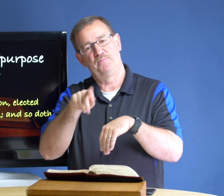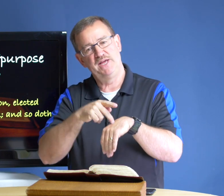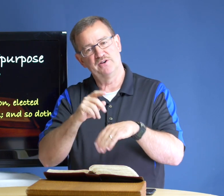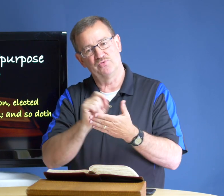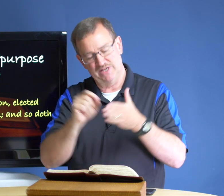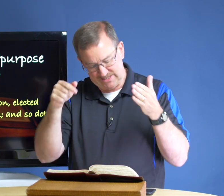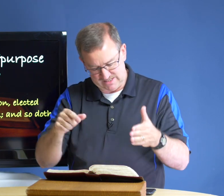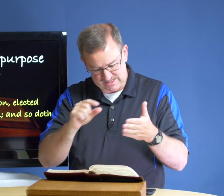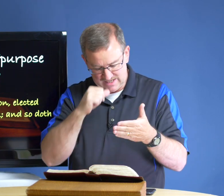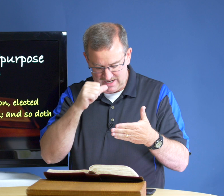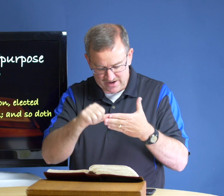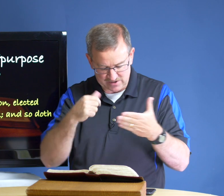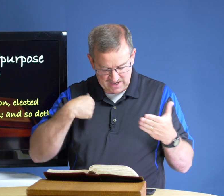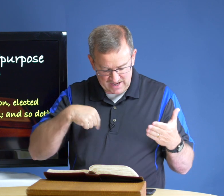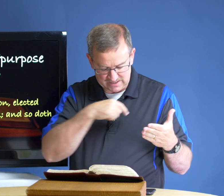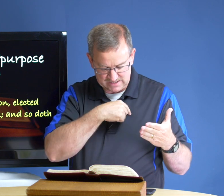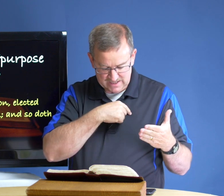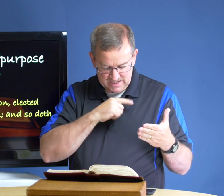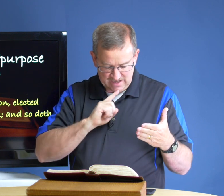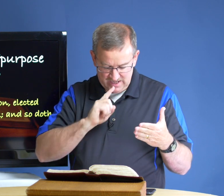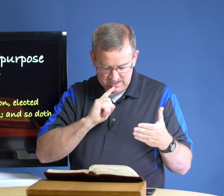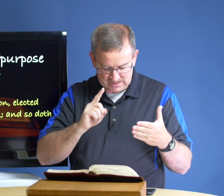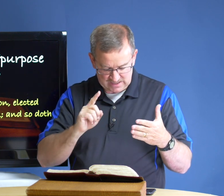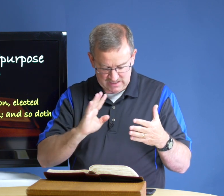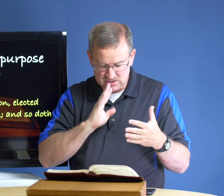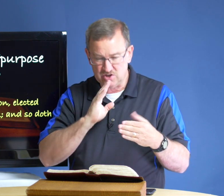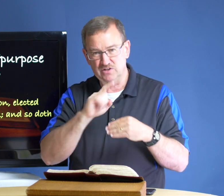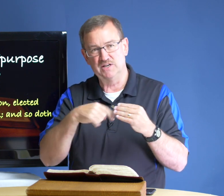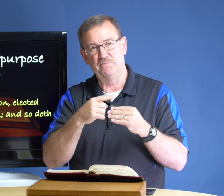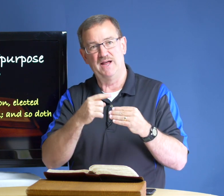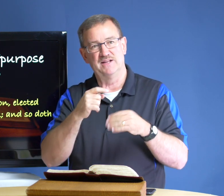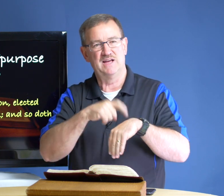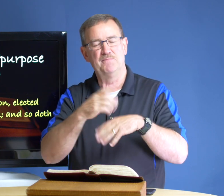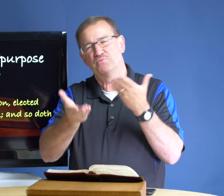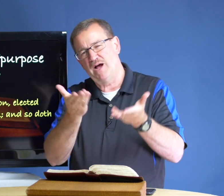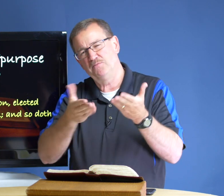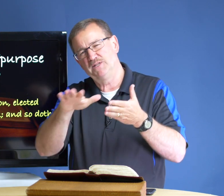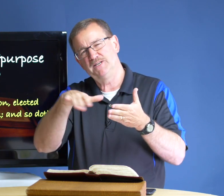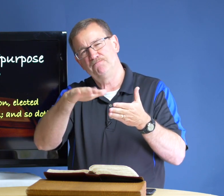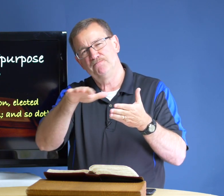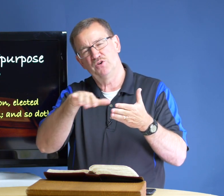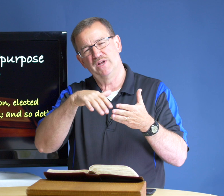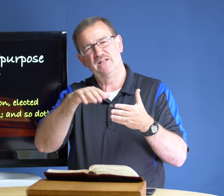peter writes this letter to us he is he's talking about a time probably around